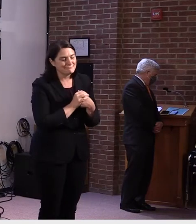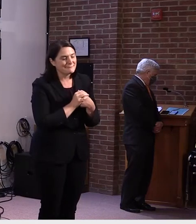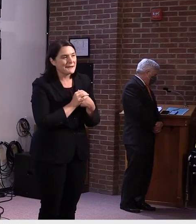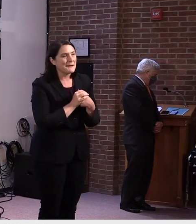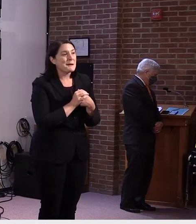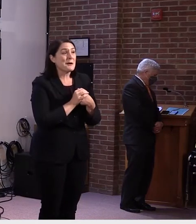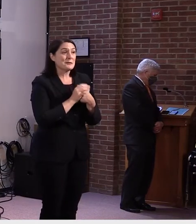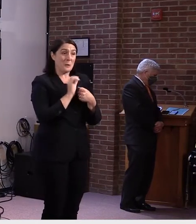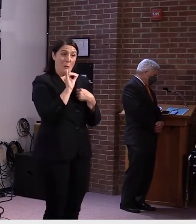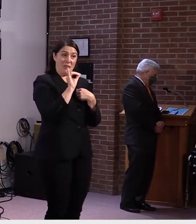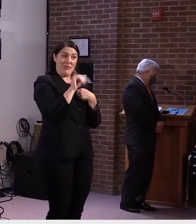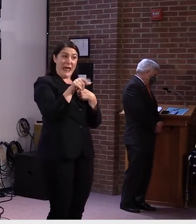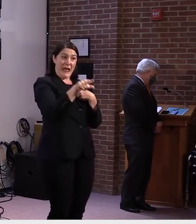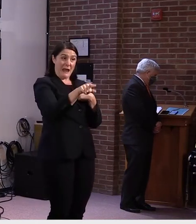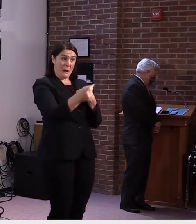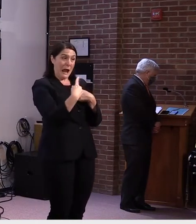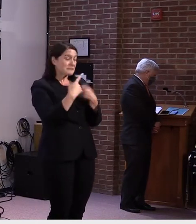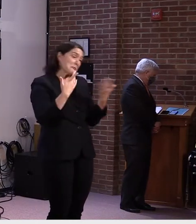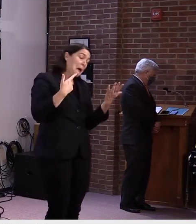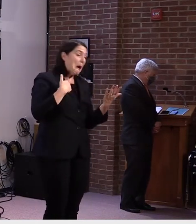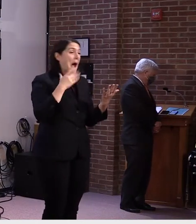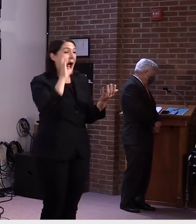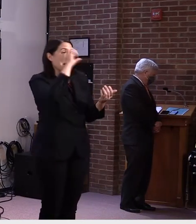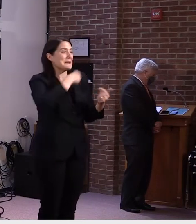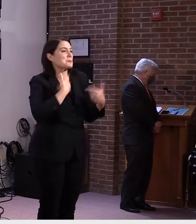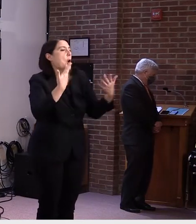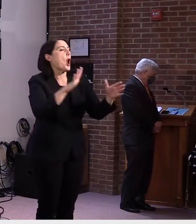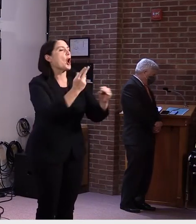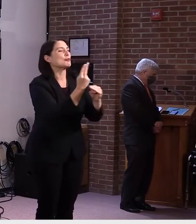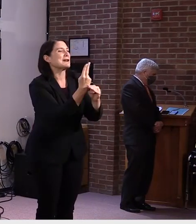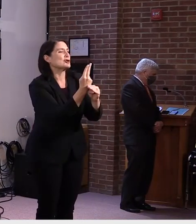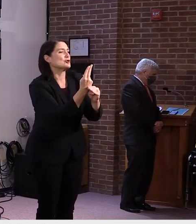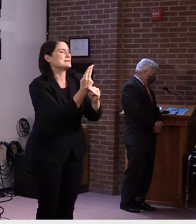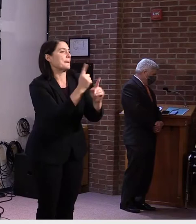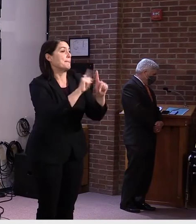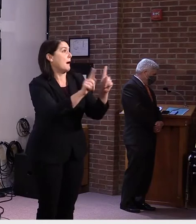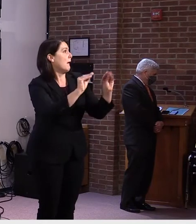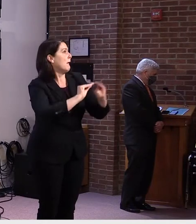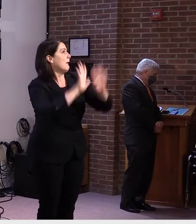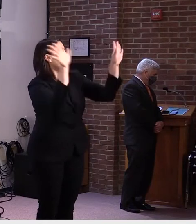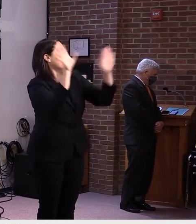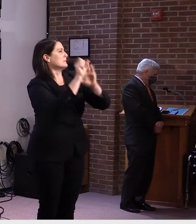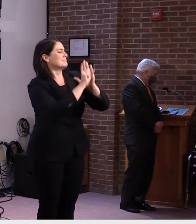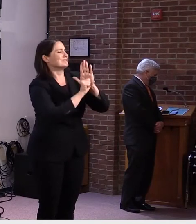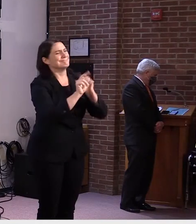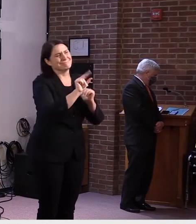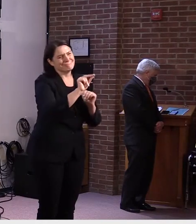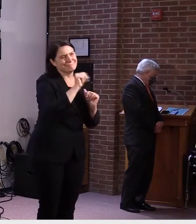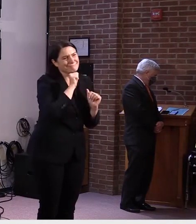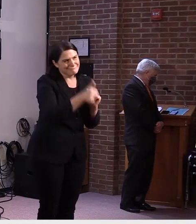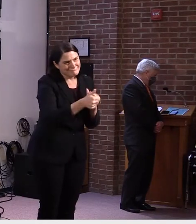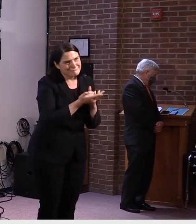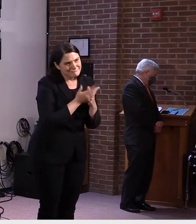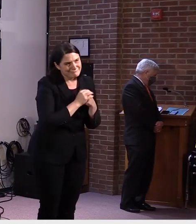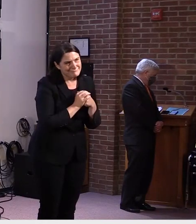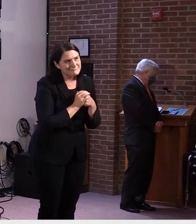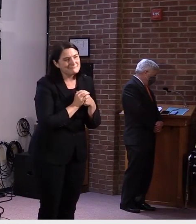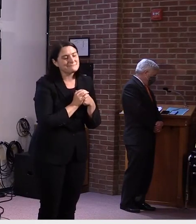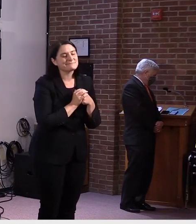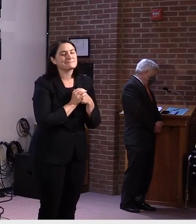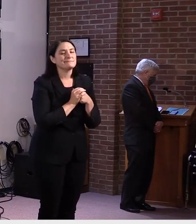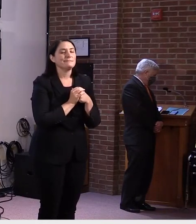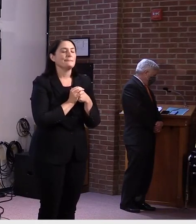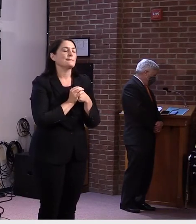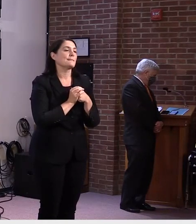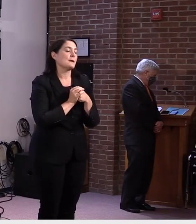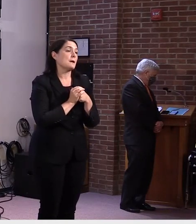technically you could say Vermont's already using it, but I won't quite go that far. Um, as I mentioned in